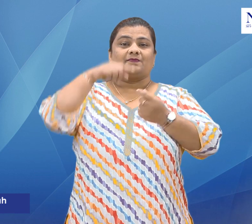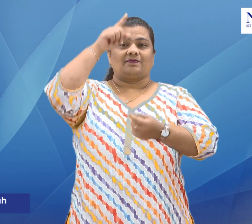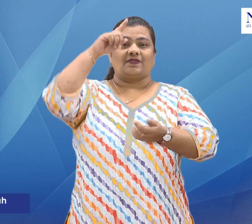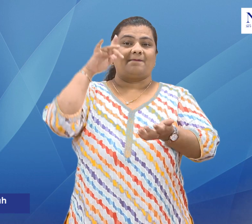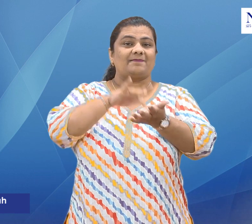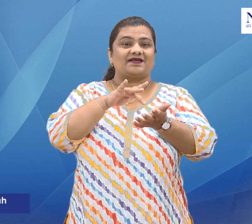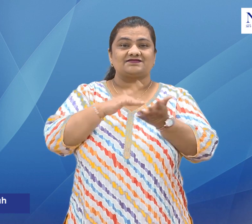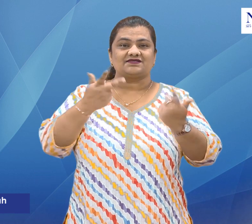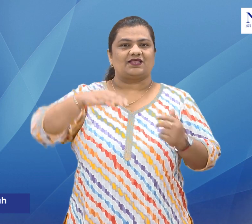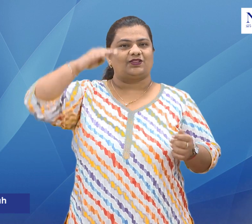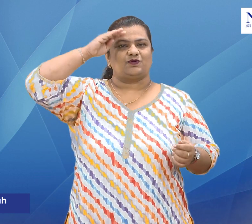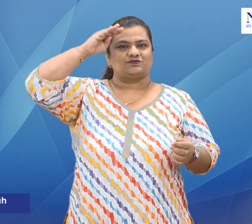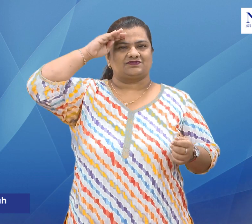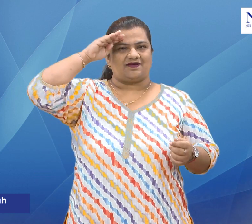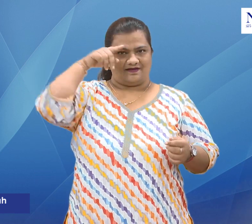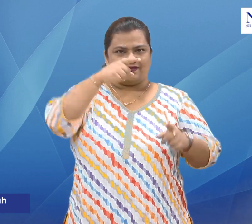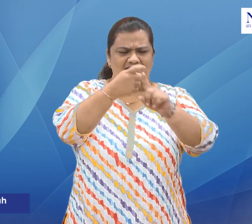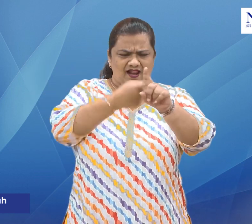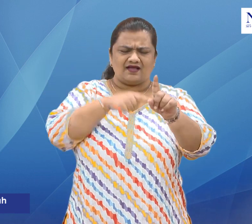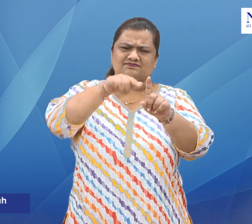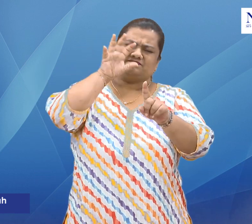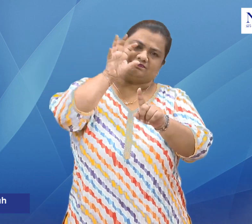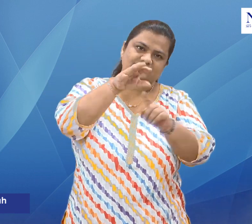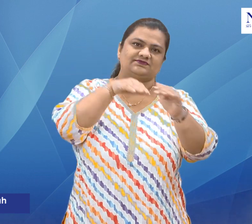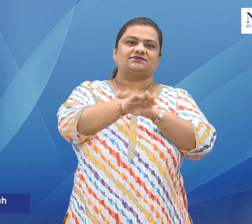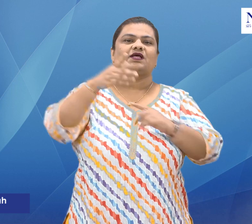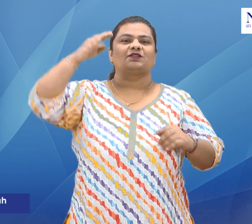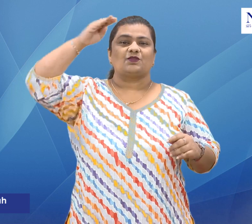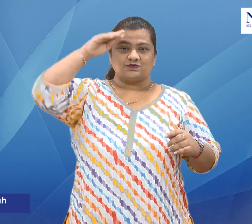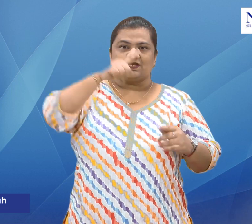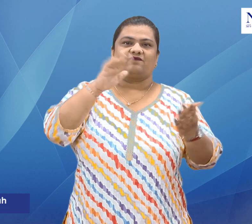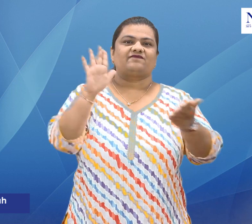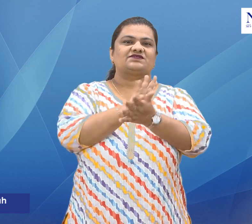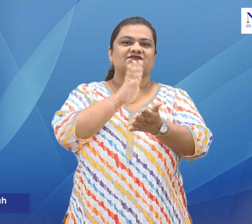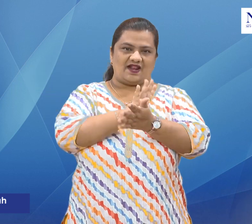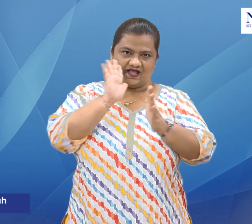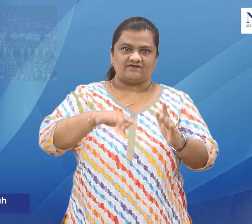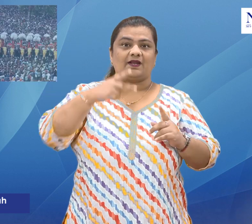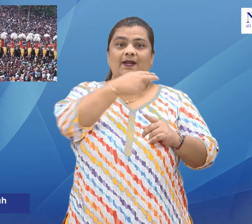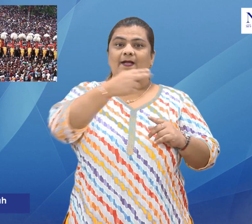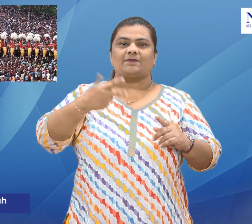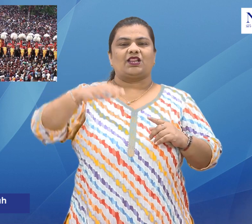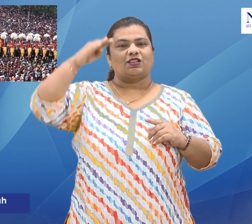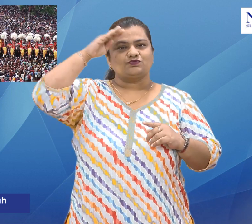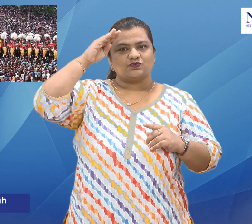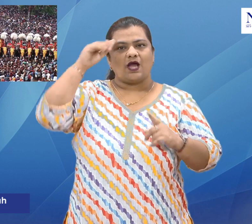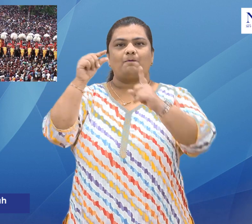Thousands of people gathered together at Tekinkad Maidan in the heart of Trishur City and enjoyed the Trishur Puram celebration on